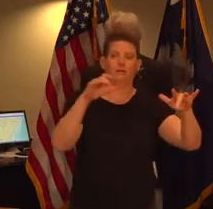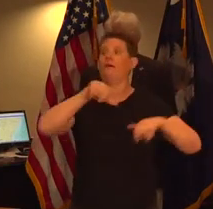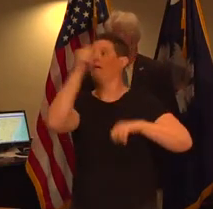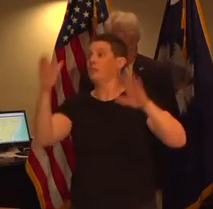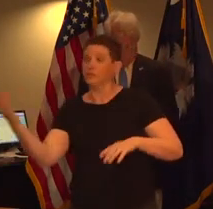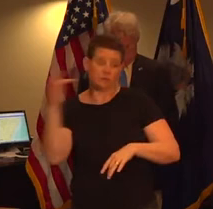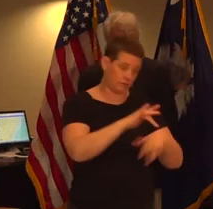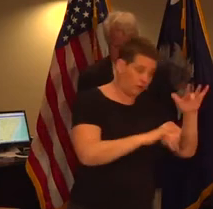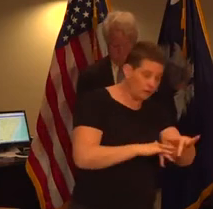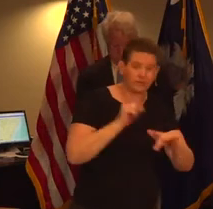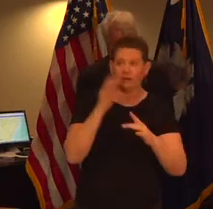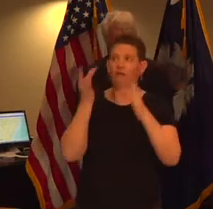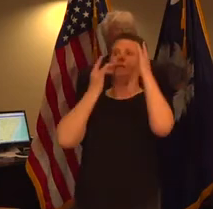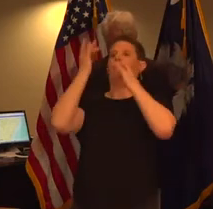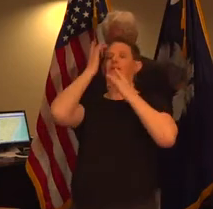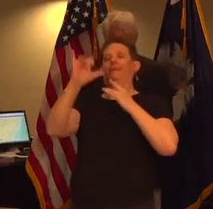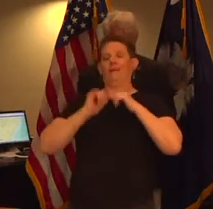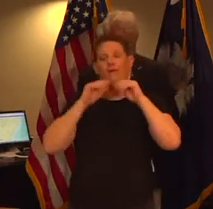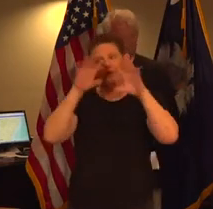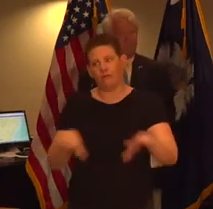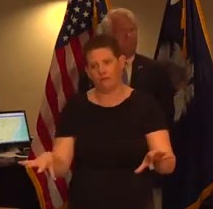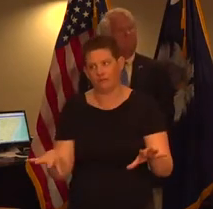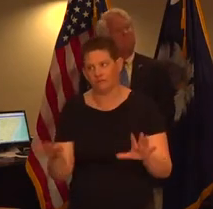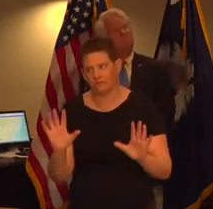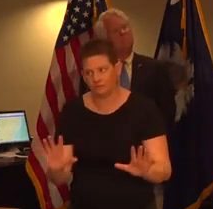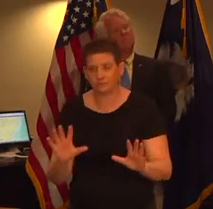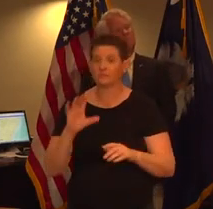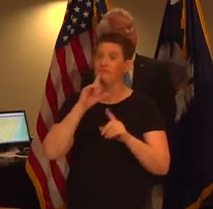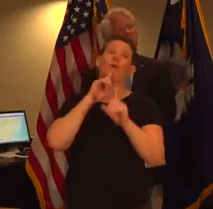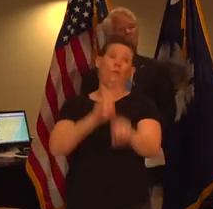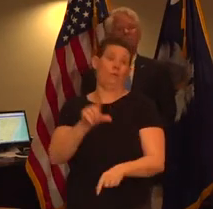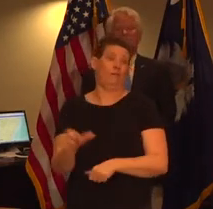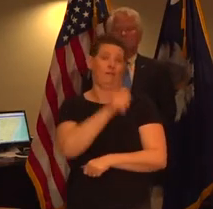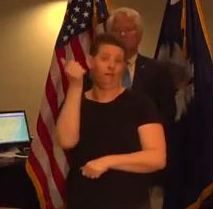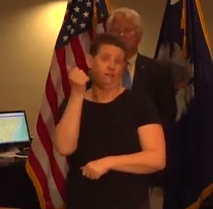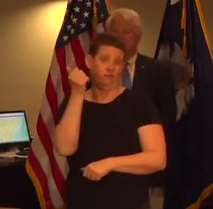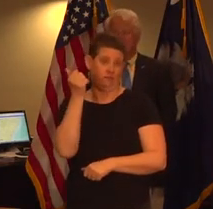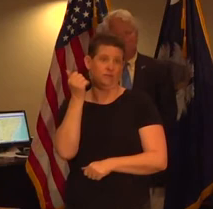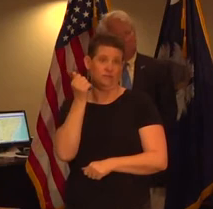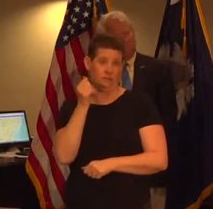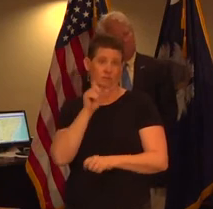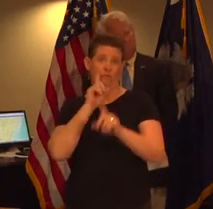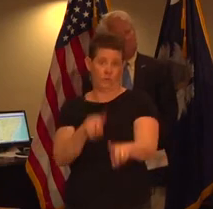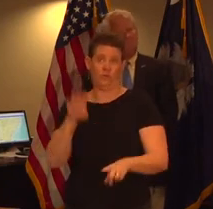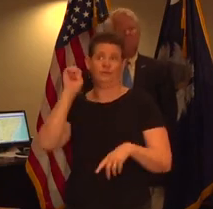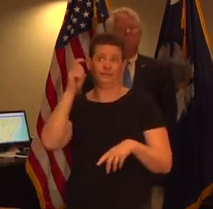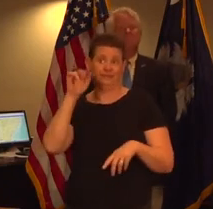your nose mouth and your eyes so i'm issuing another executive order under this state of emergency